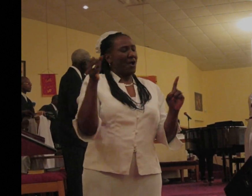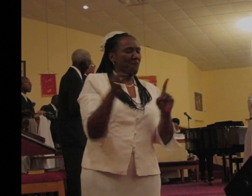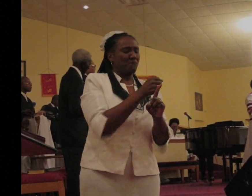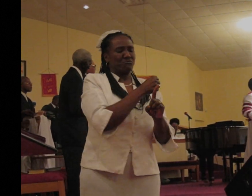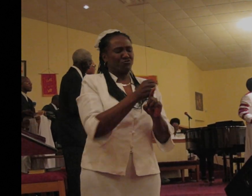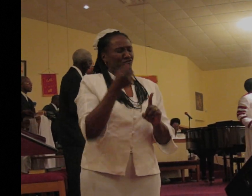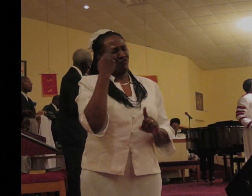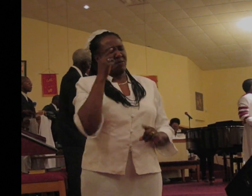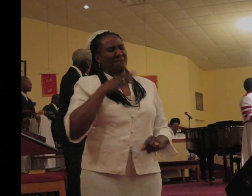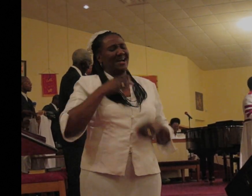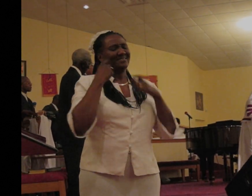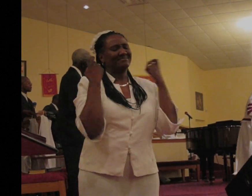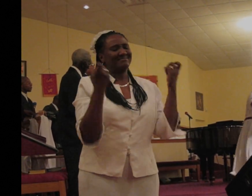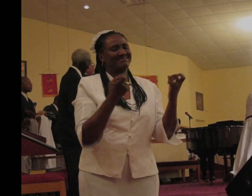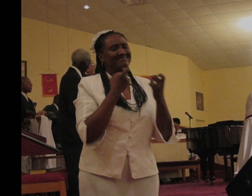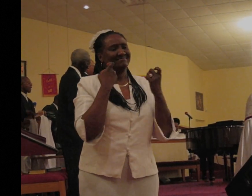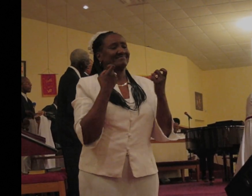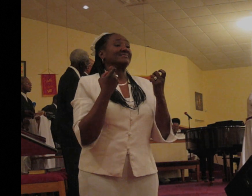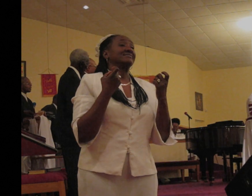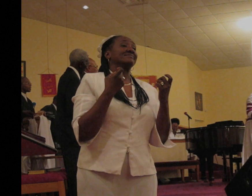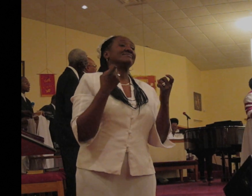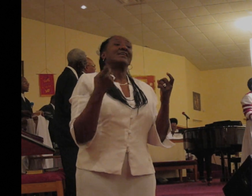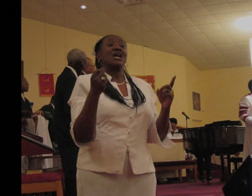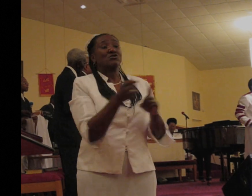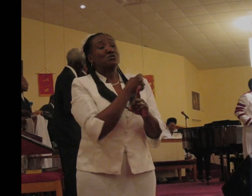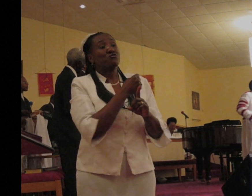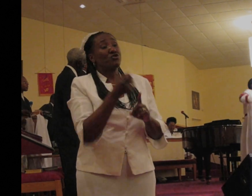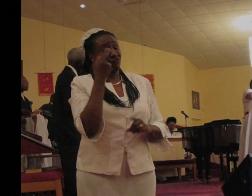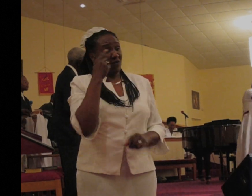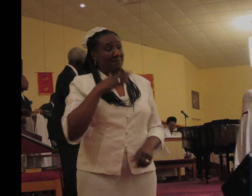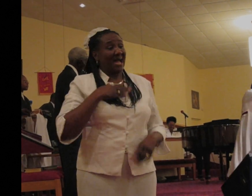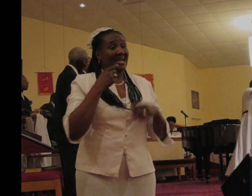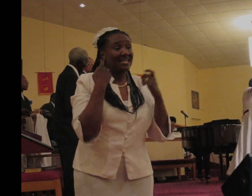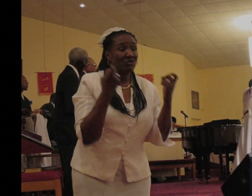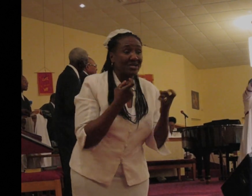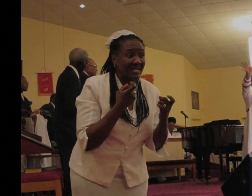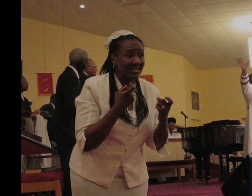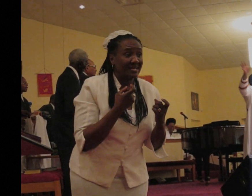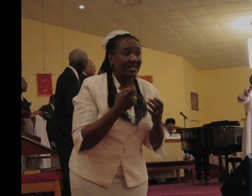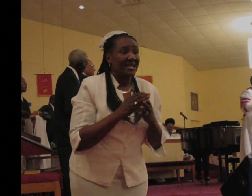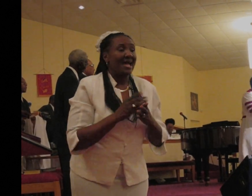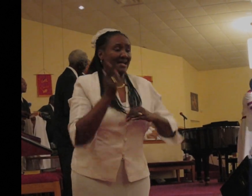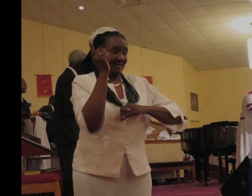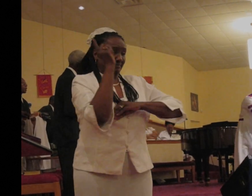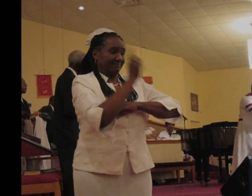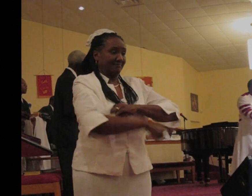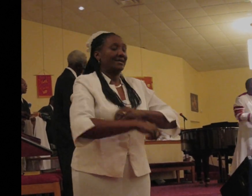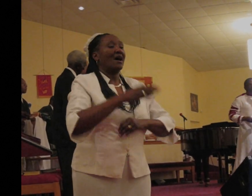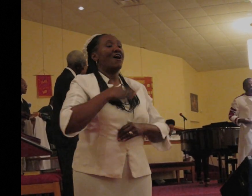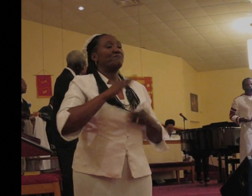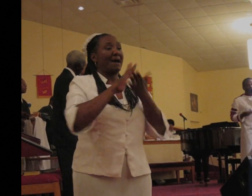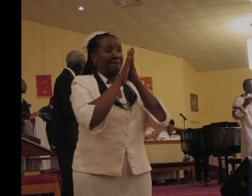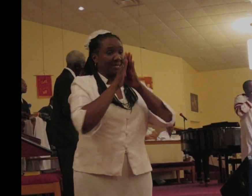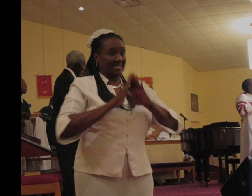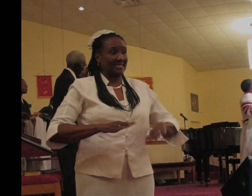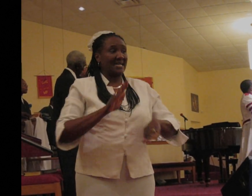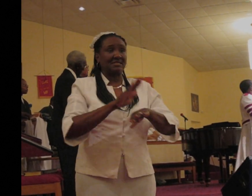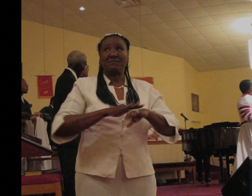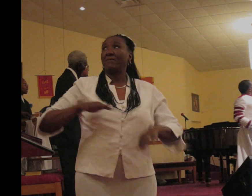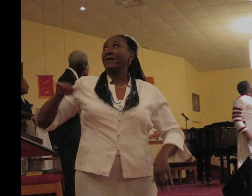He was bruised. For my iniquity. And the chest-tiedness. For my peace. Was laid